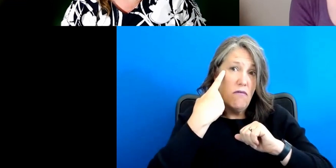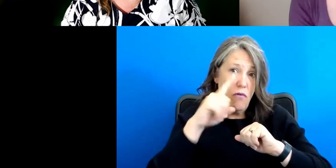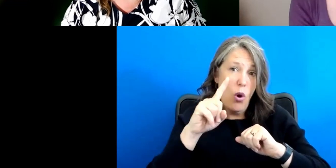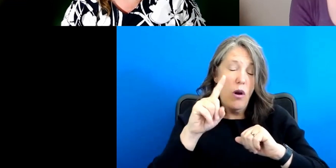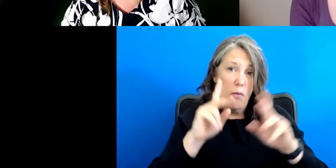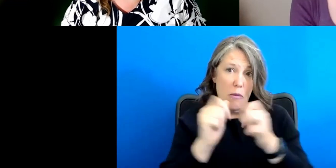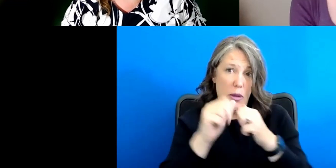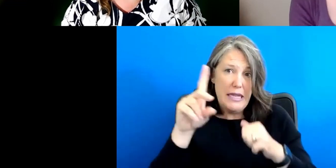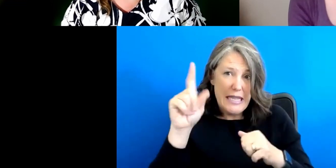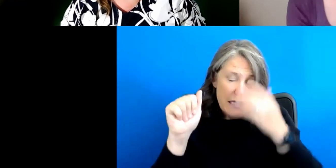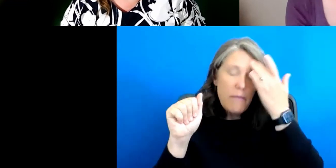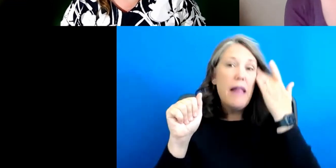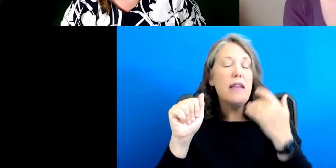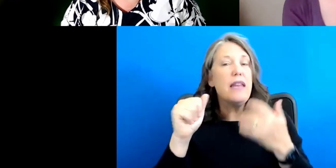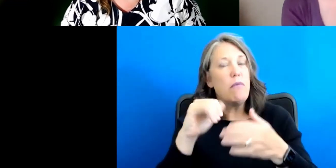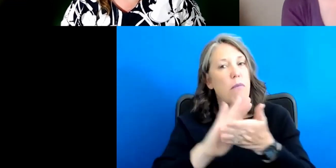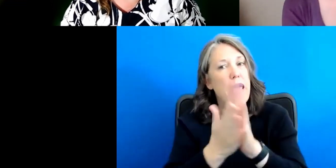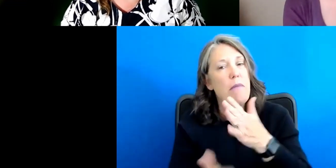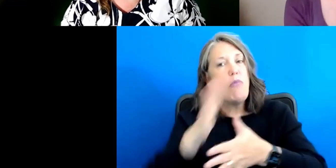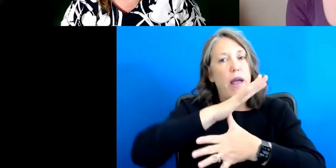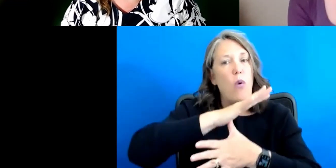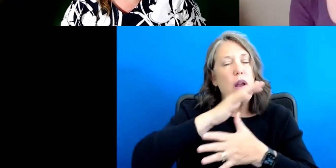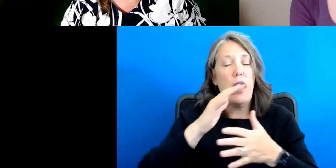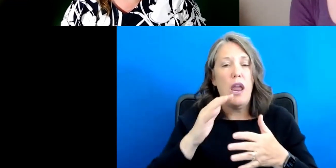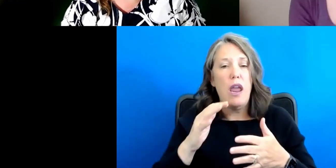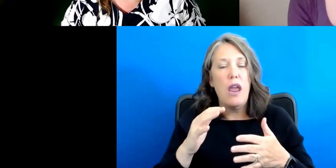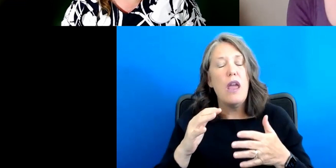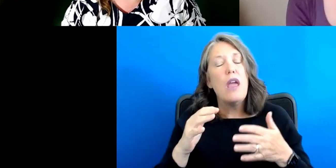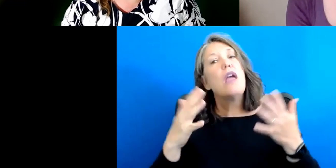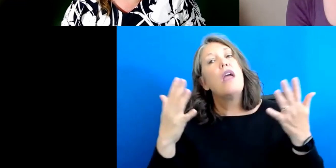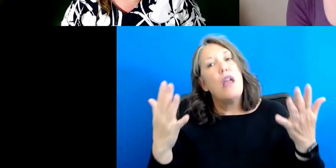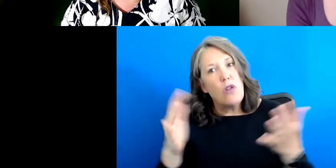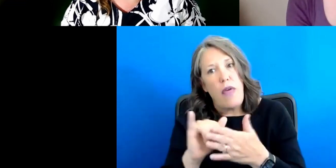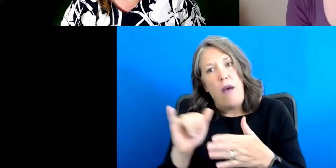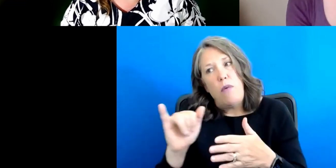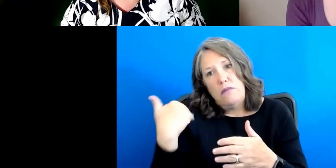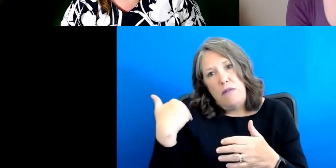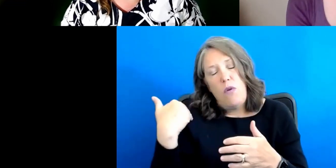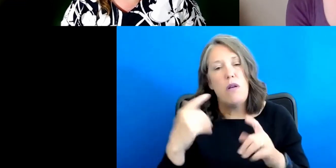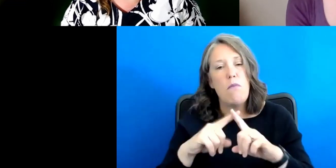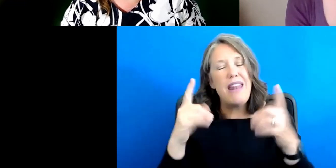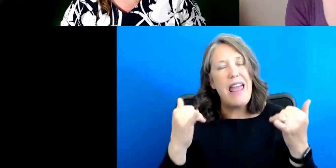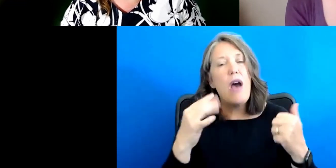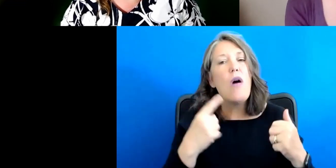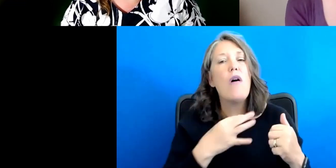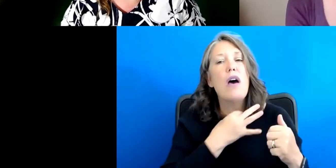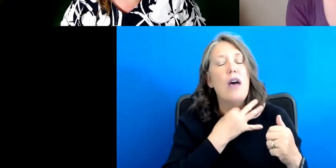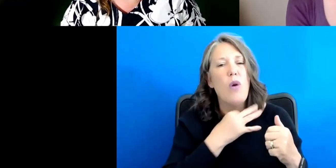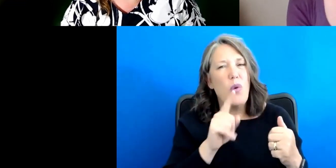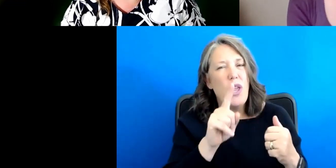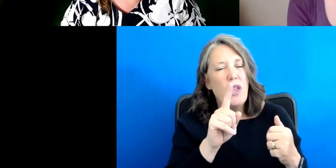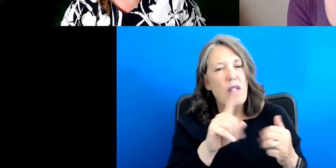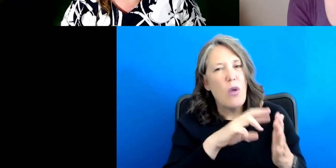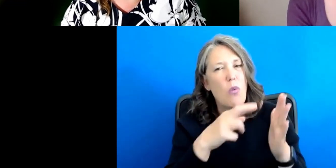2017. And of course, if we fast forward to the press with great empathy, um, I'm wondering what, what role do you envision?